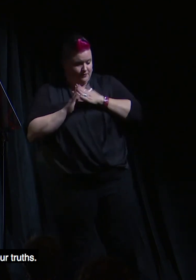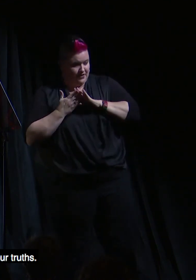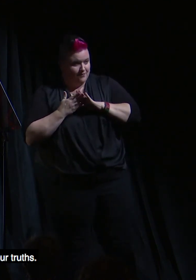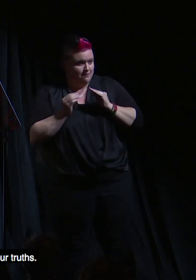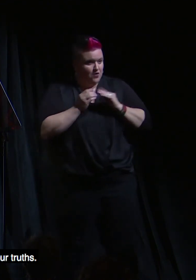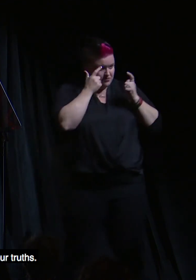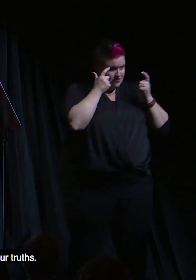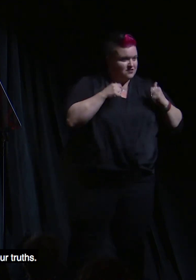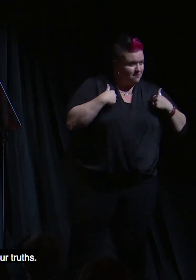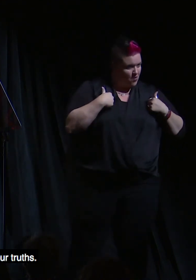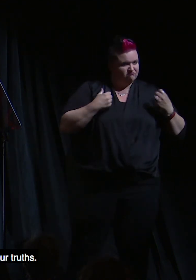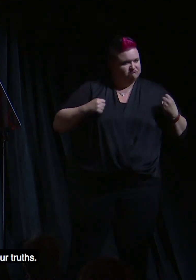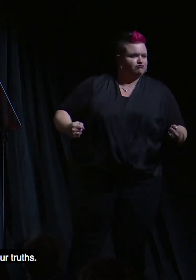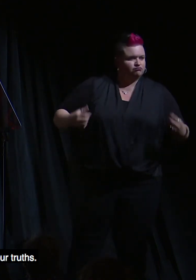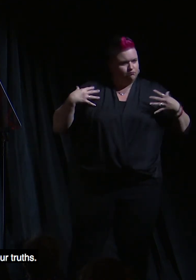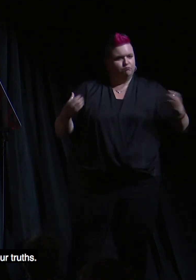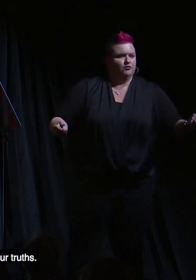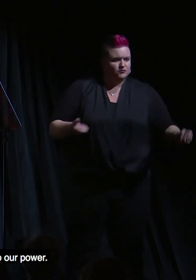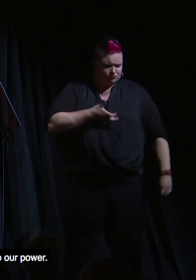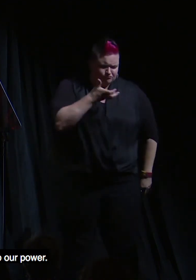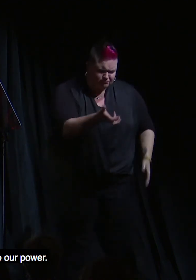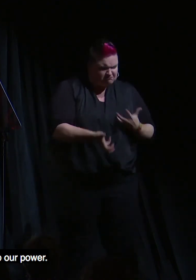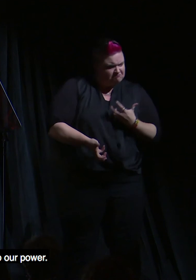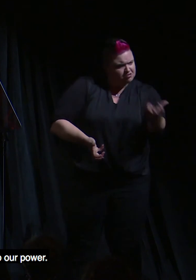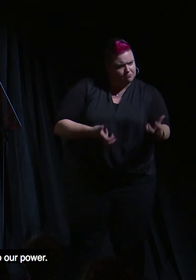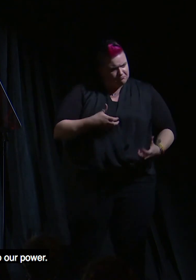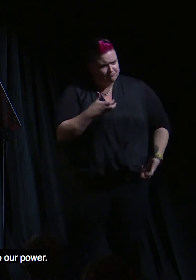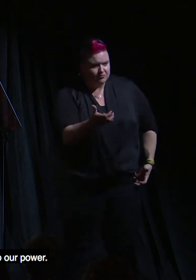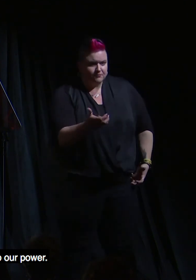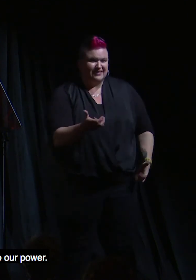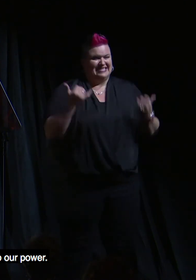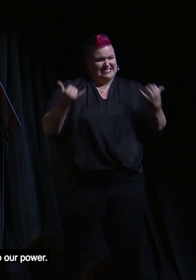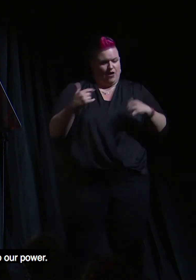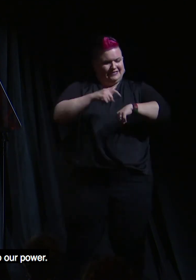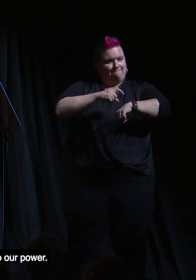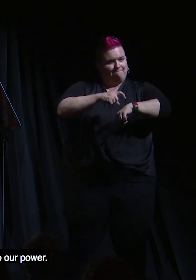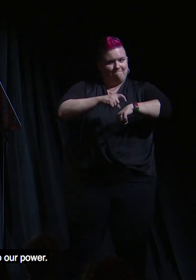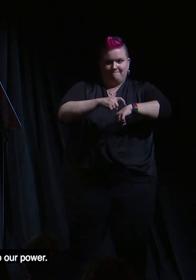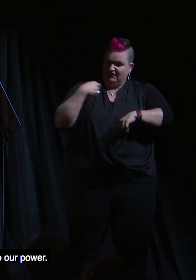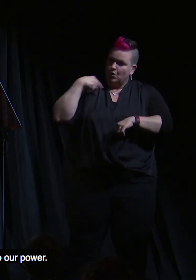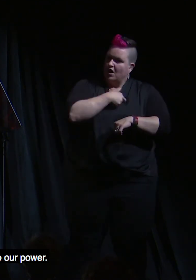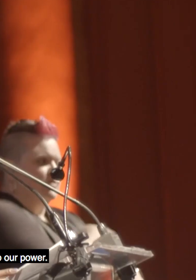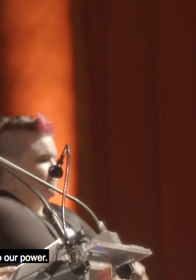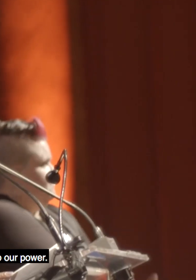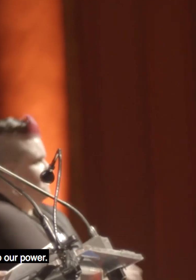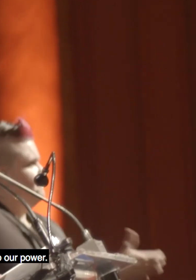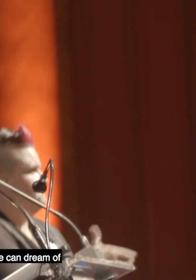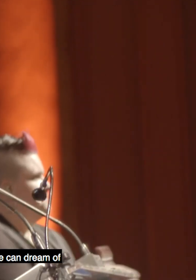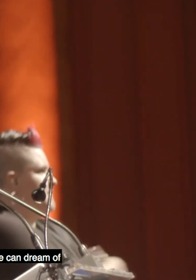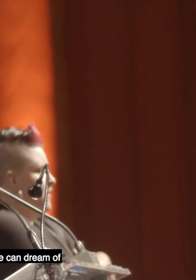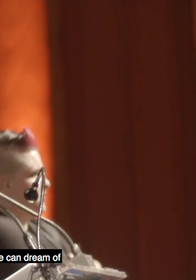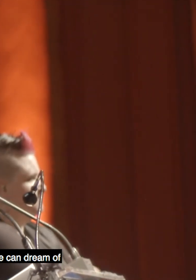get, the more we are willing to speak our truths. The time has come for us to step into our power.